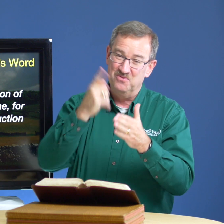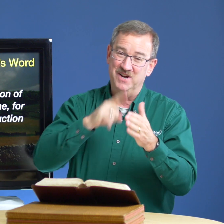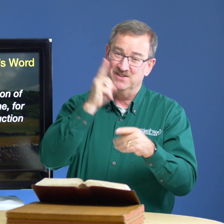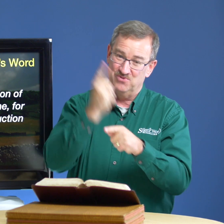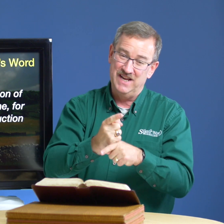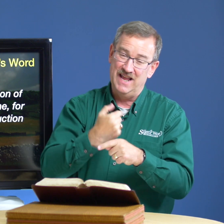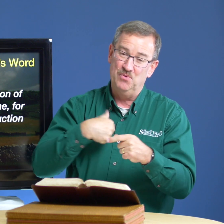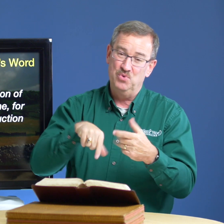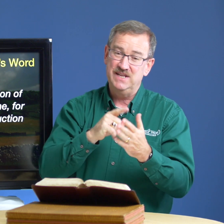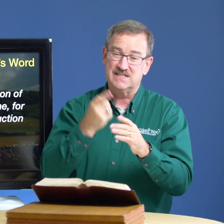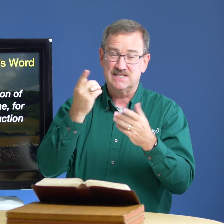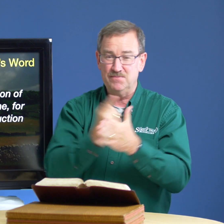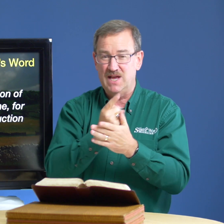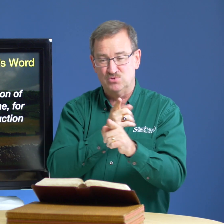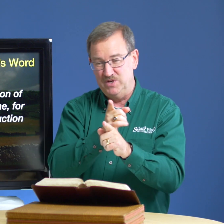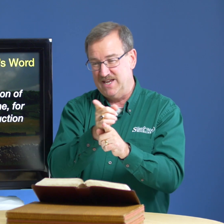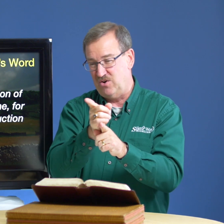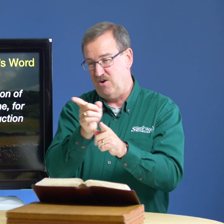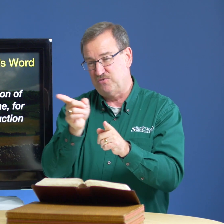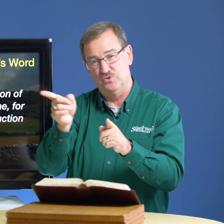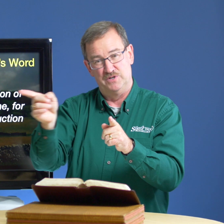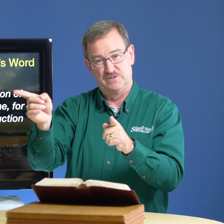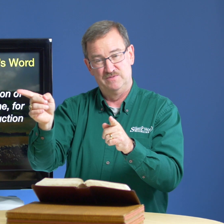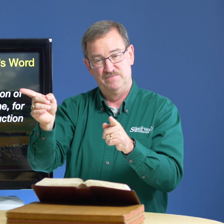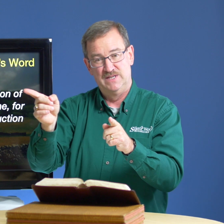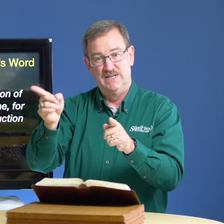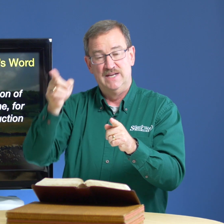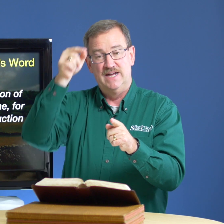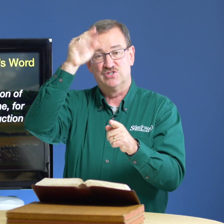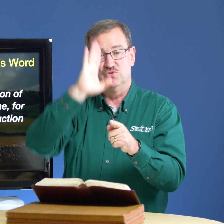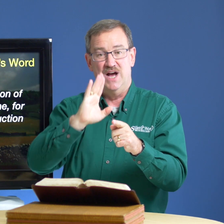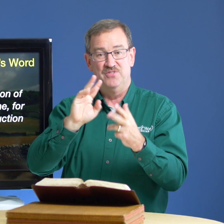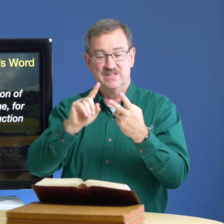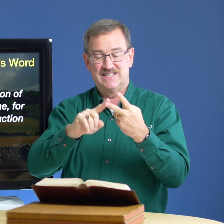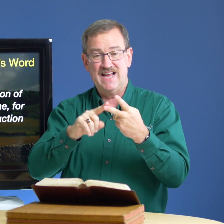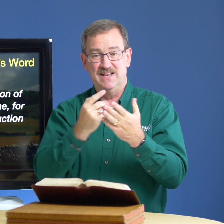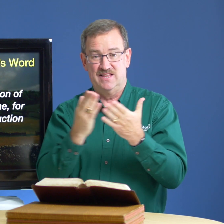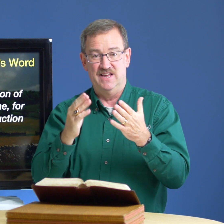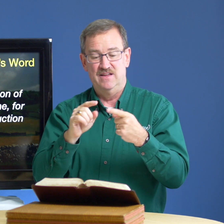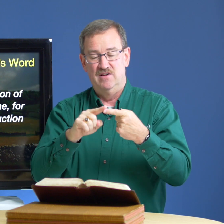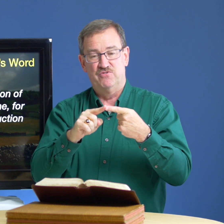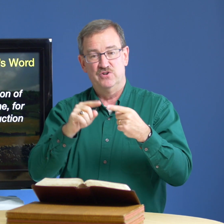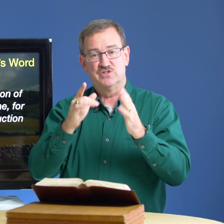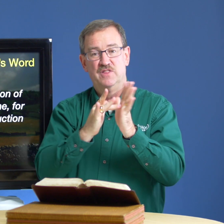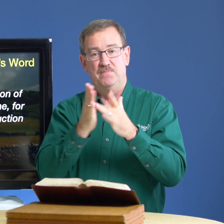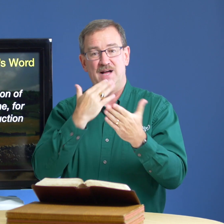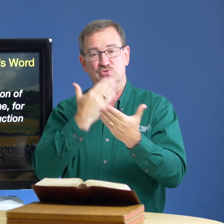what is right and we sometimes we get off course and so god the second thing first the bible is